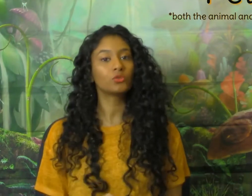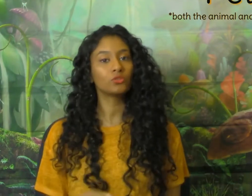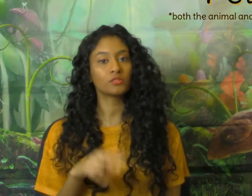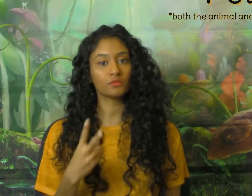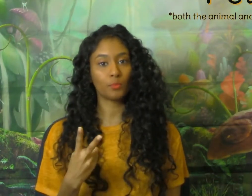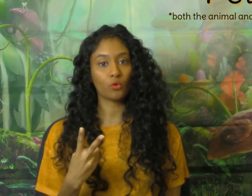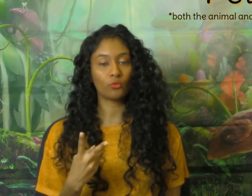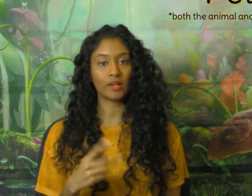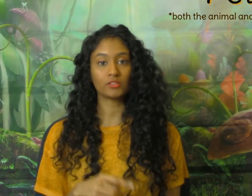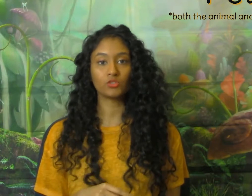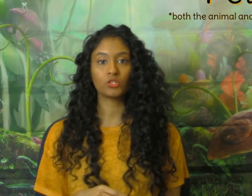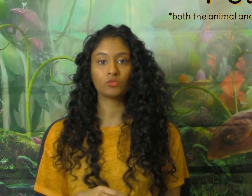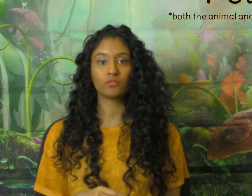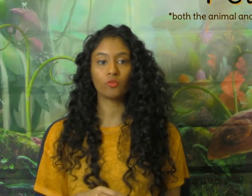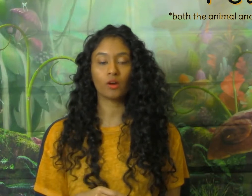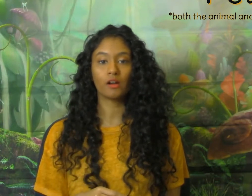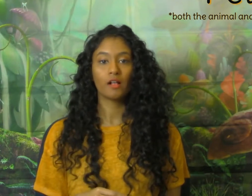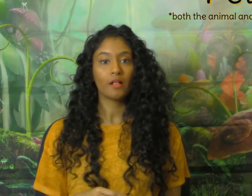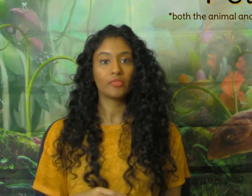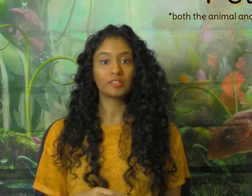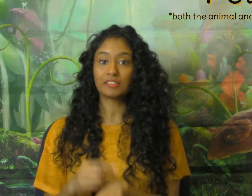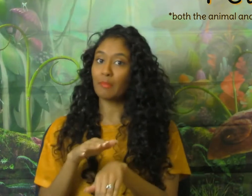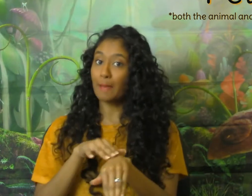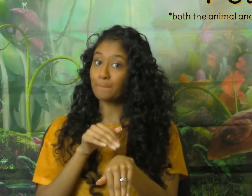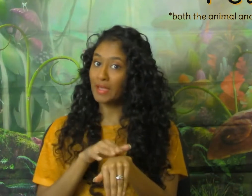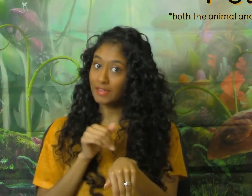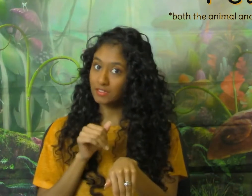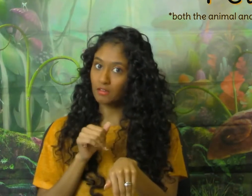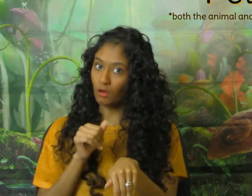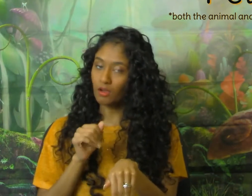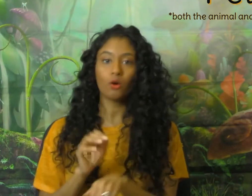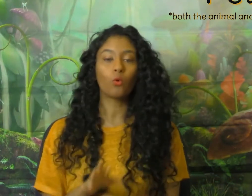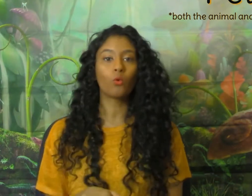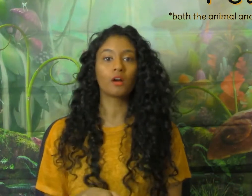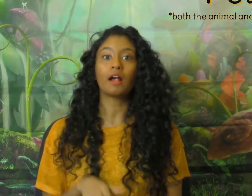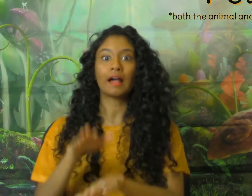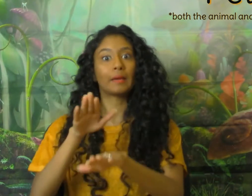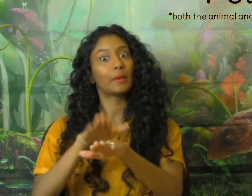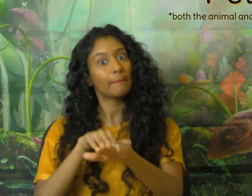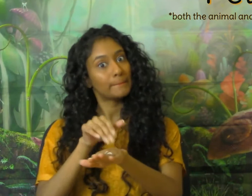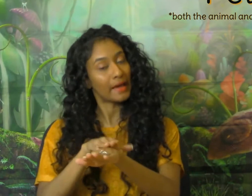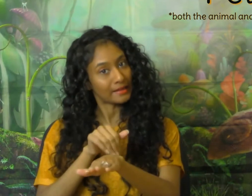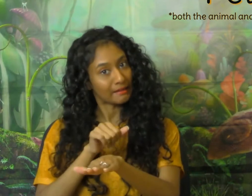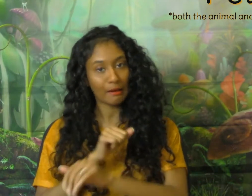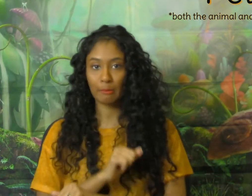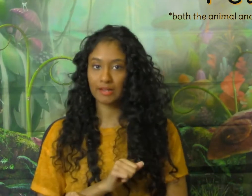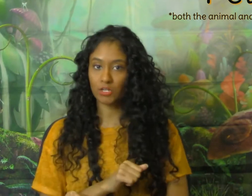use this both ways. You can use it for this is my pet dog or I'm petting my dog.